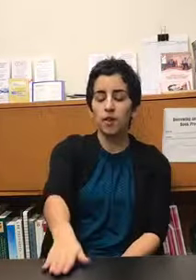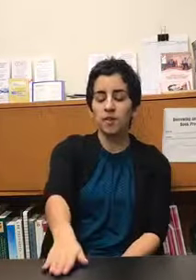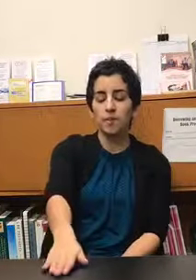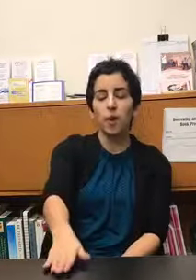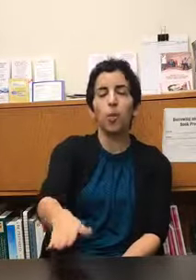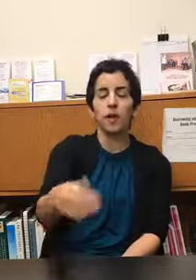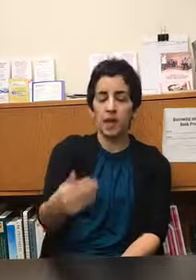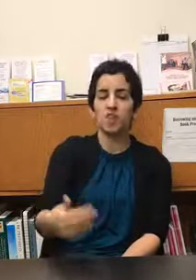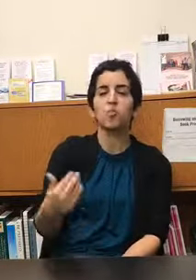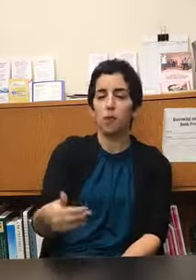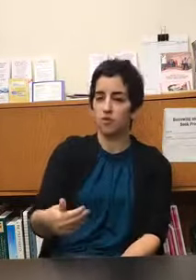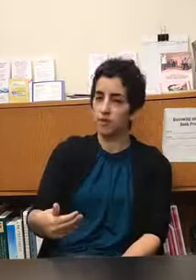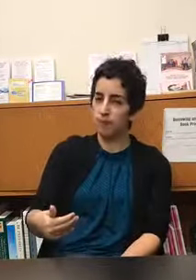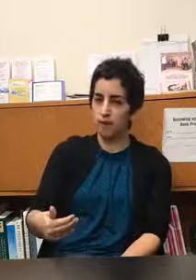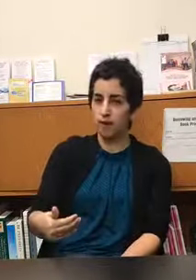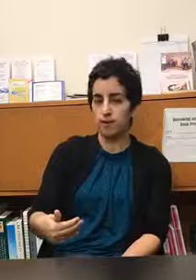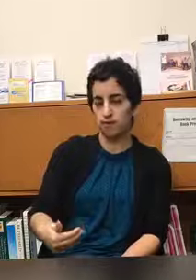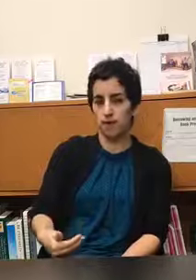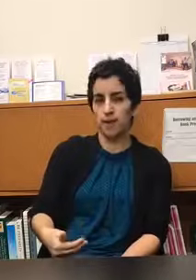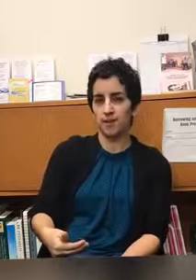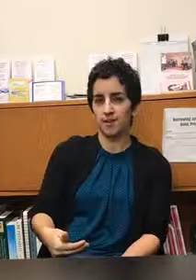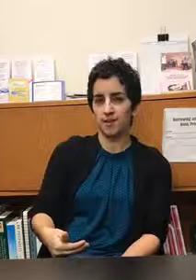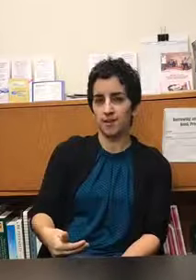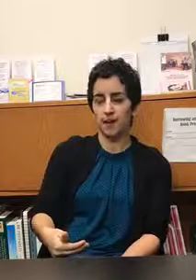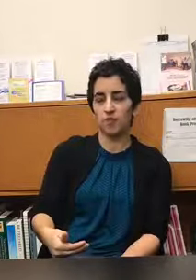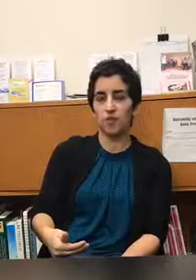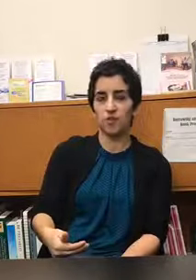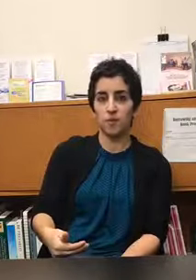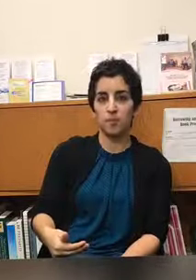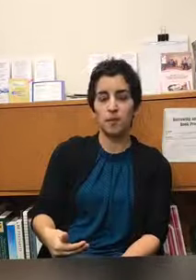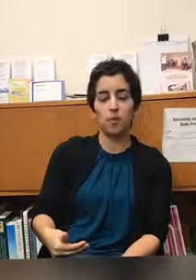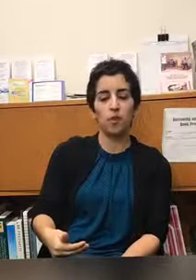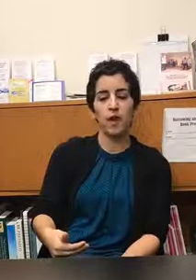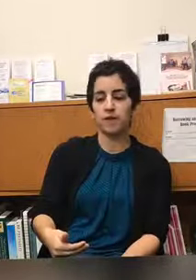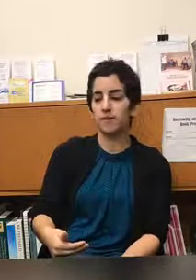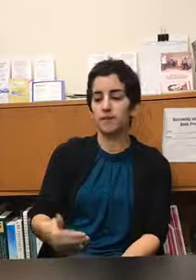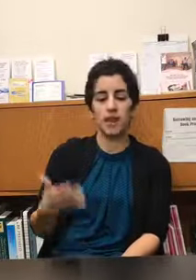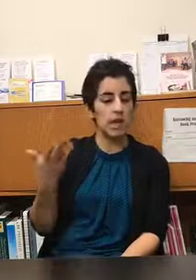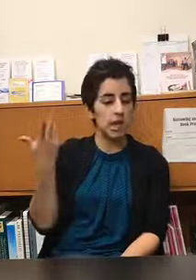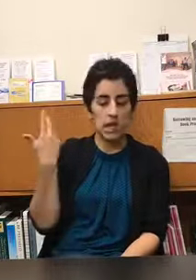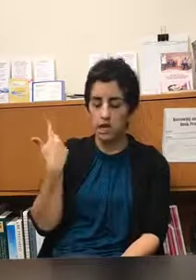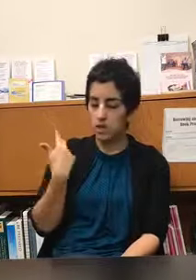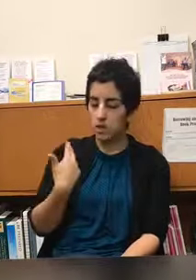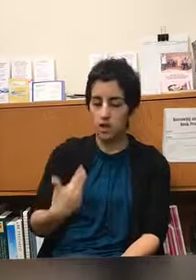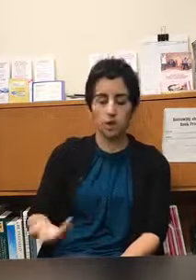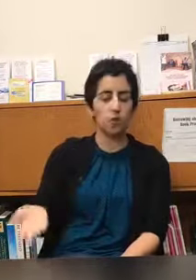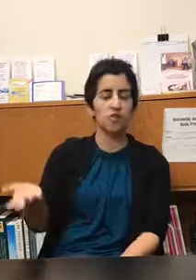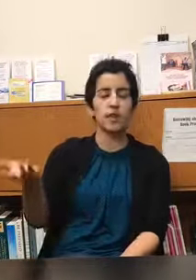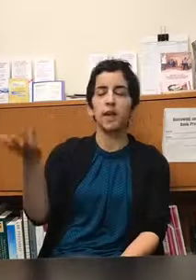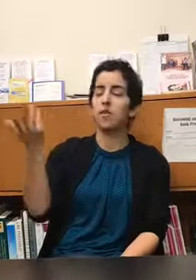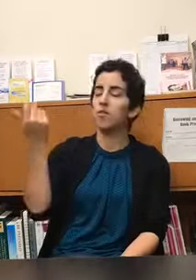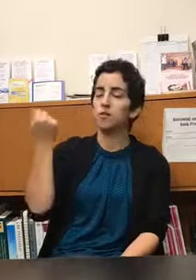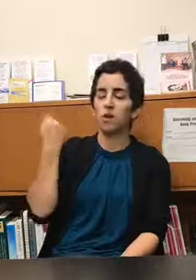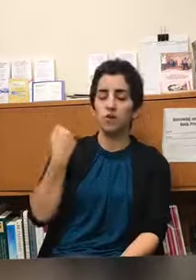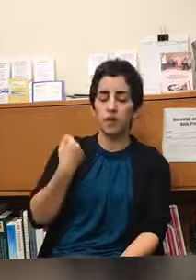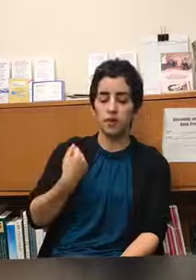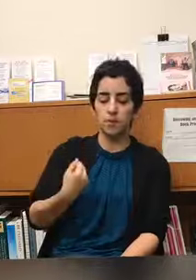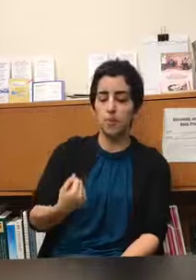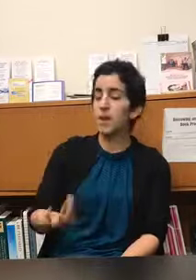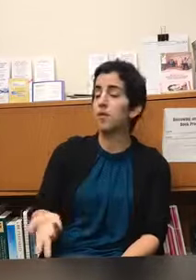it's about what each person finds relaxing and so for some people that they need in order to get in the flow to be able